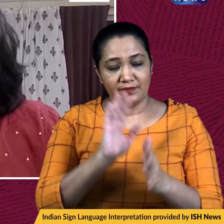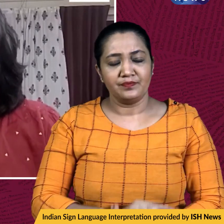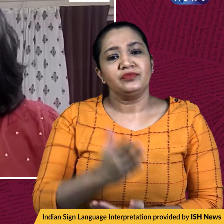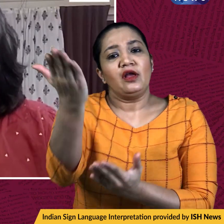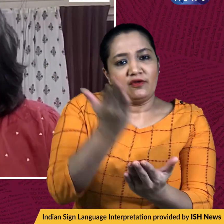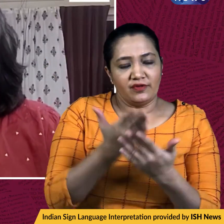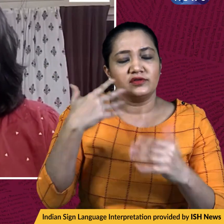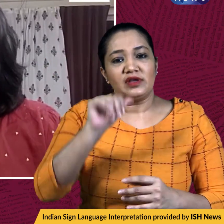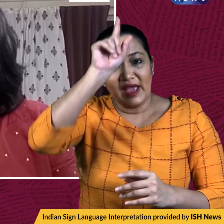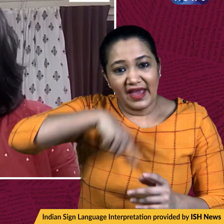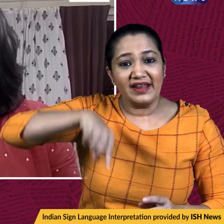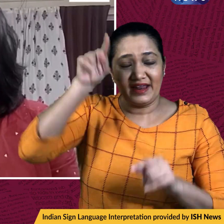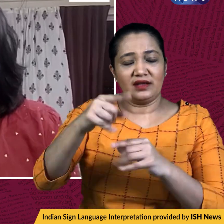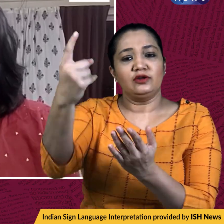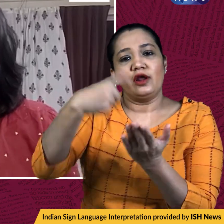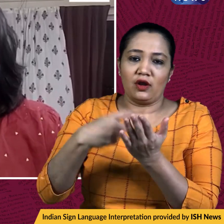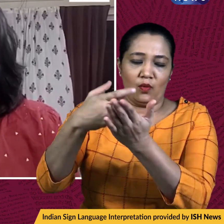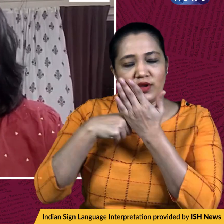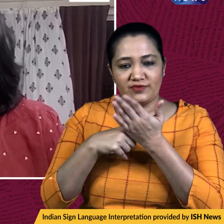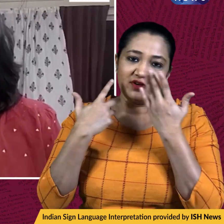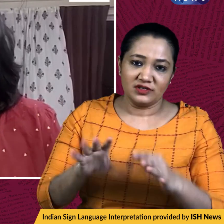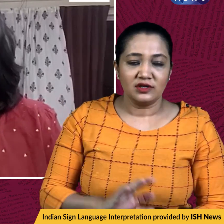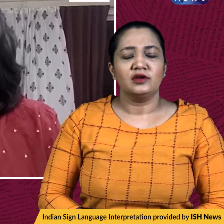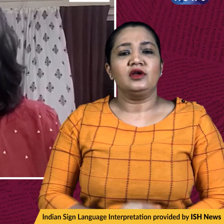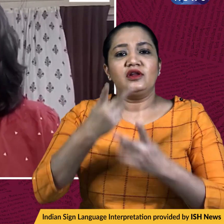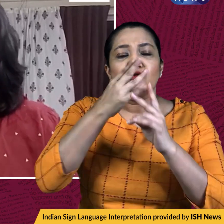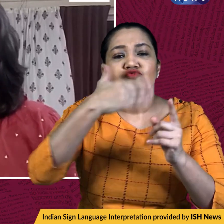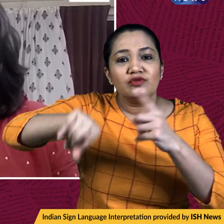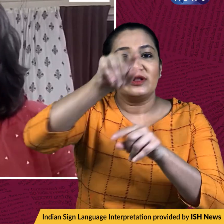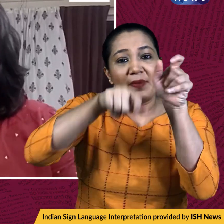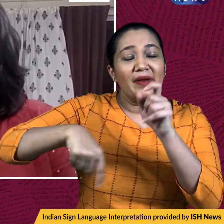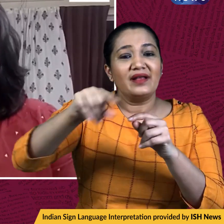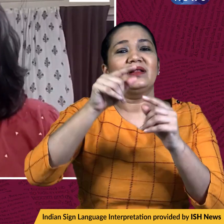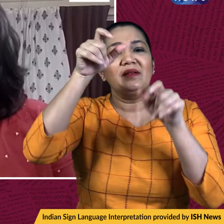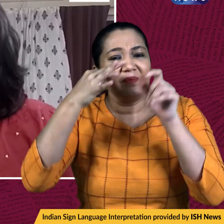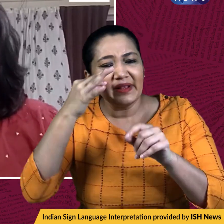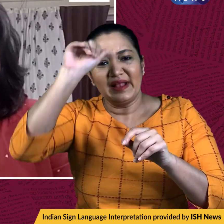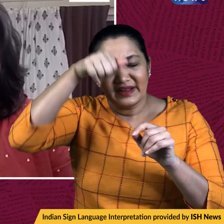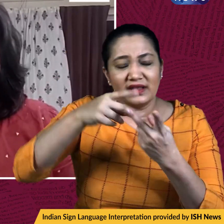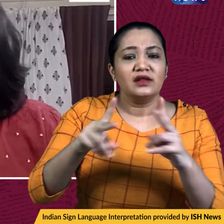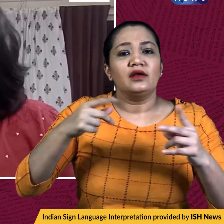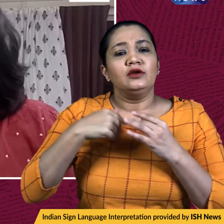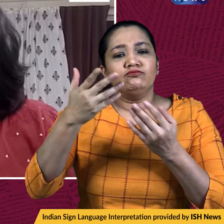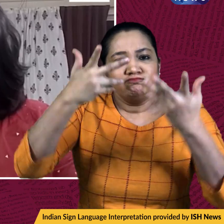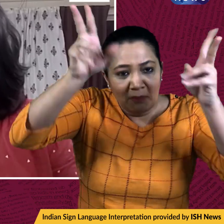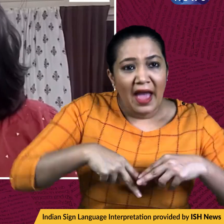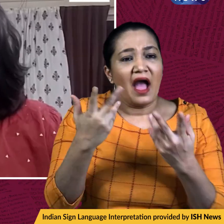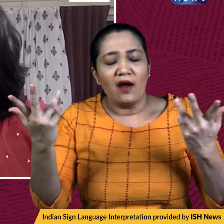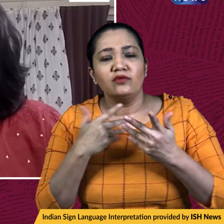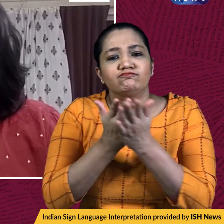received India's request for emergency evacuation of all those stranded. We are actively working on all ways